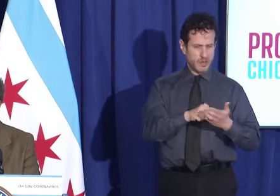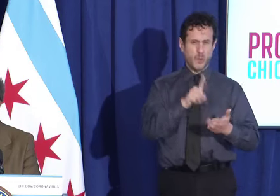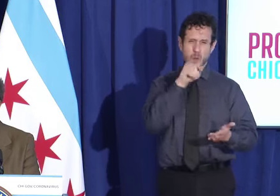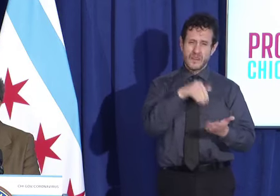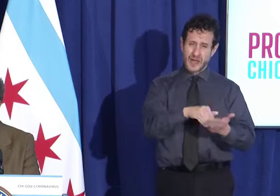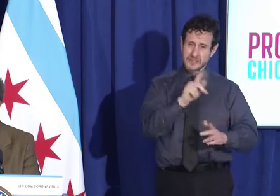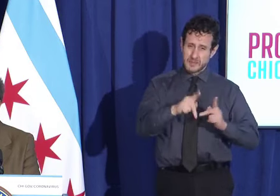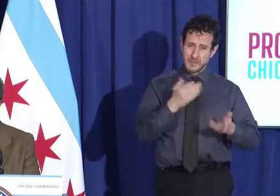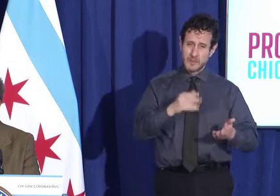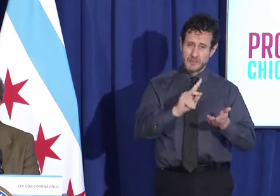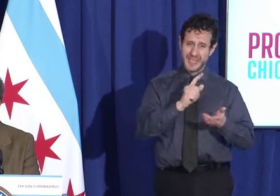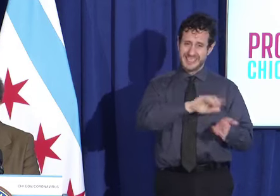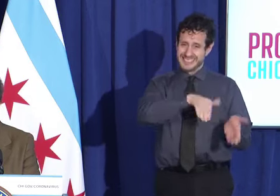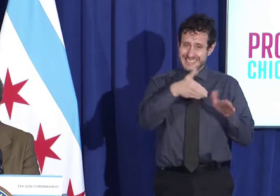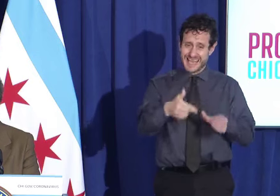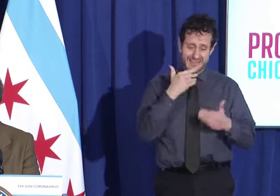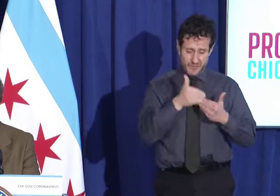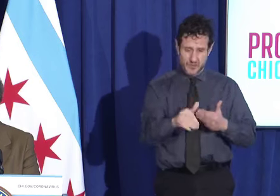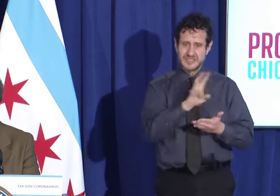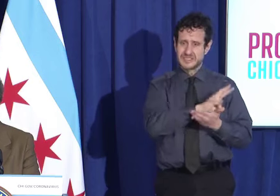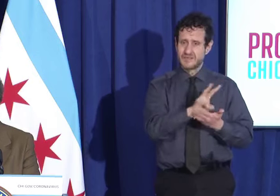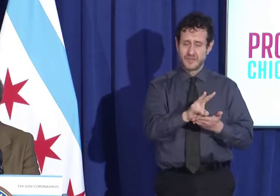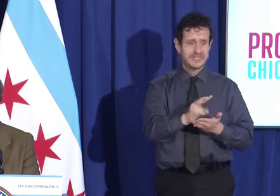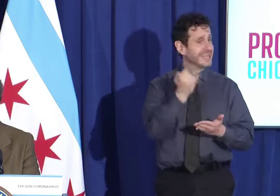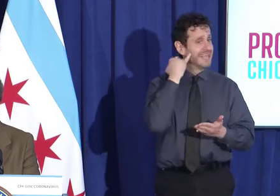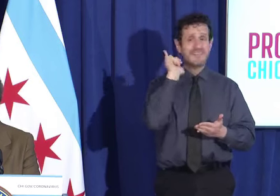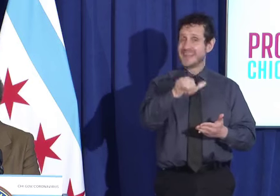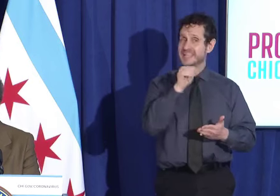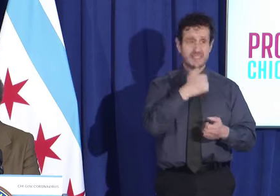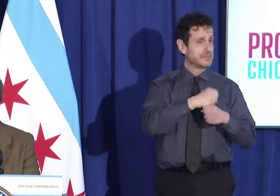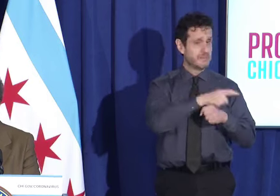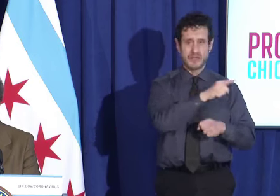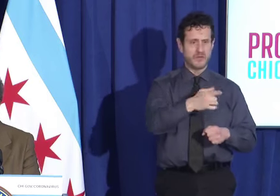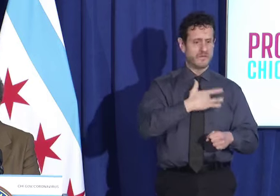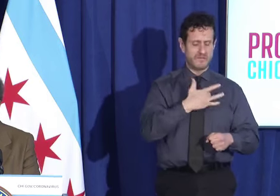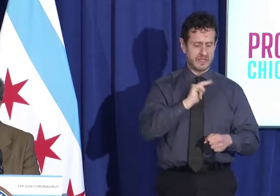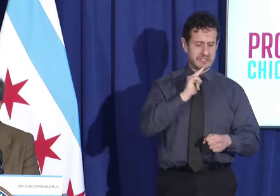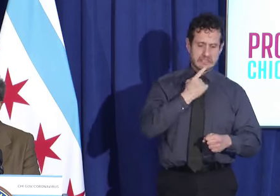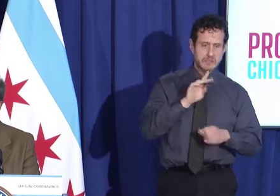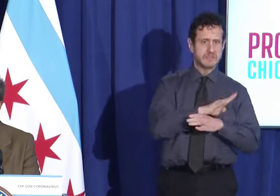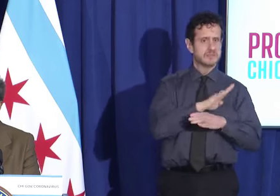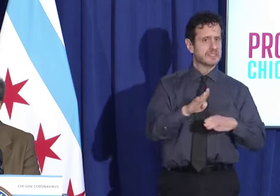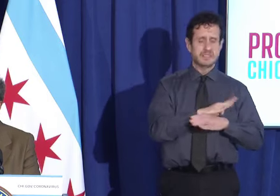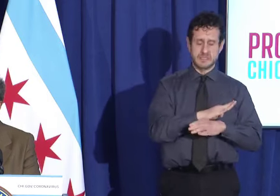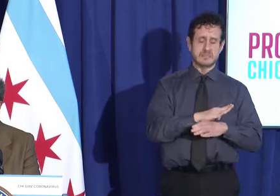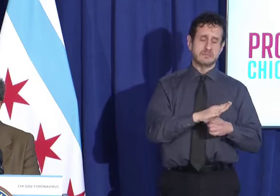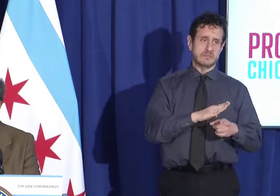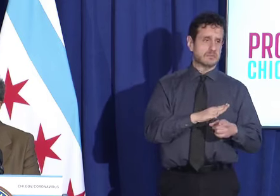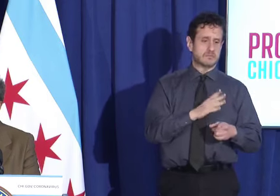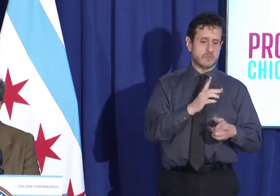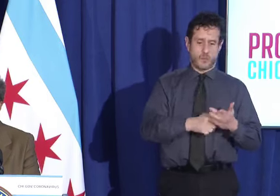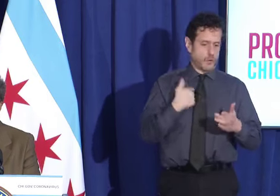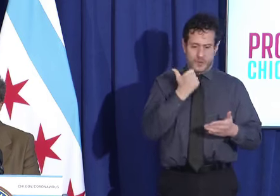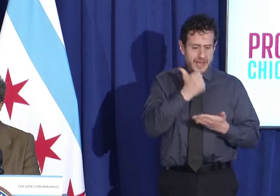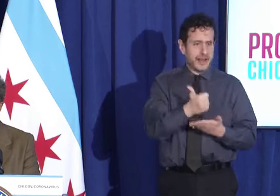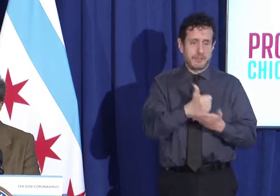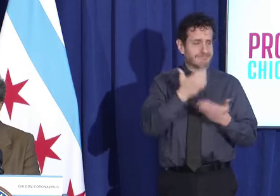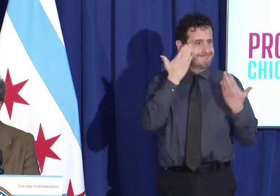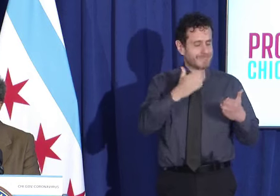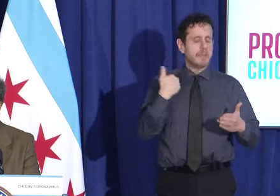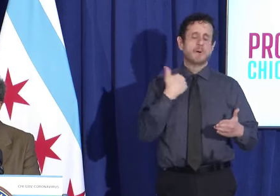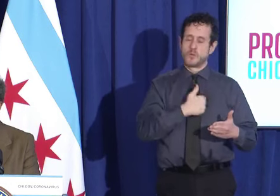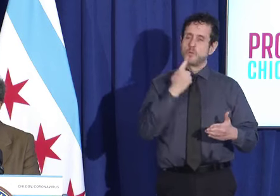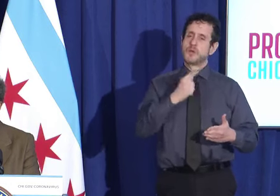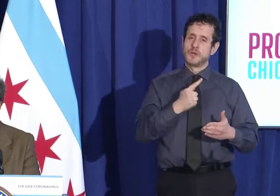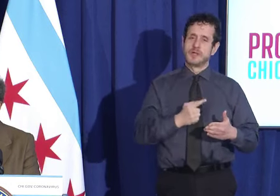then there's little that we're going to do to move you. But we will enforce the regulatory matters